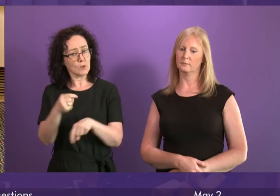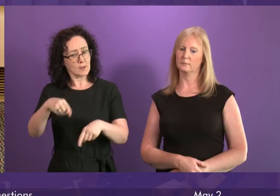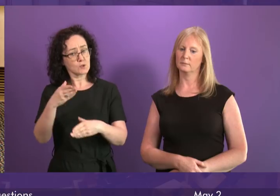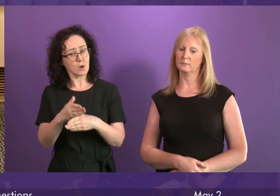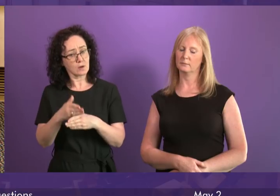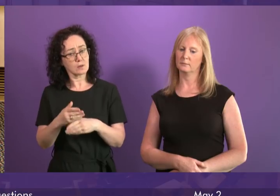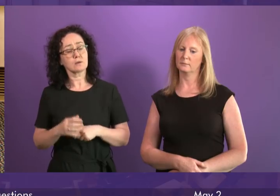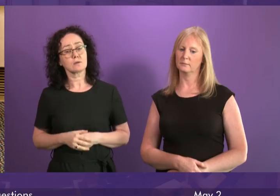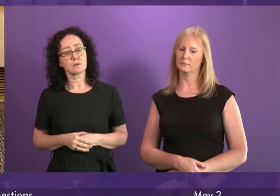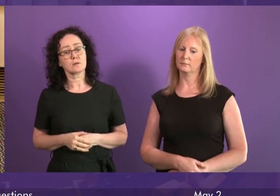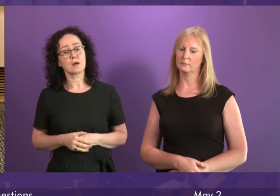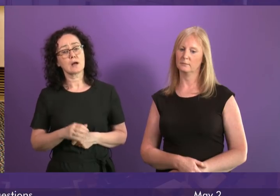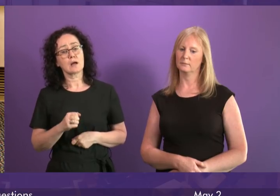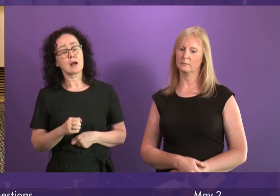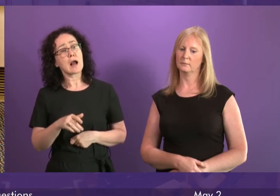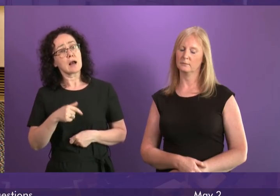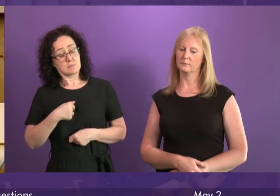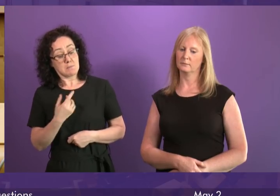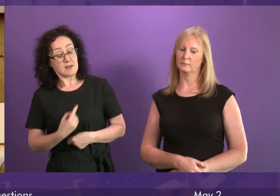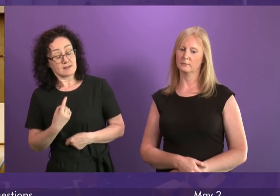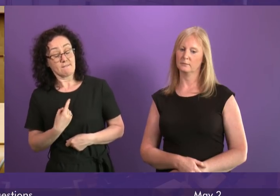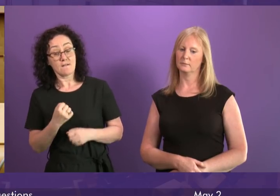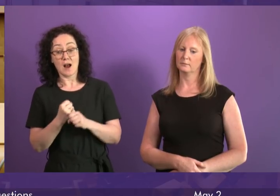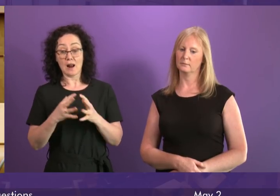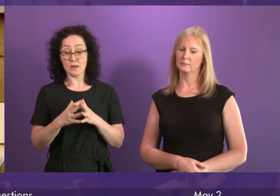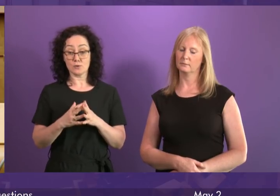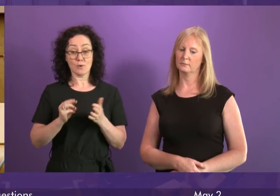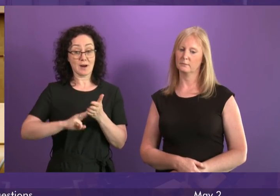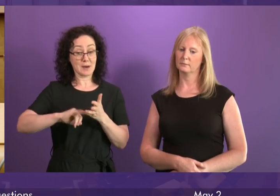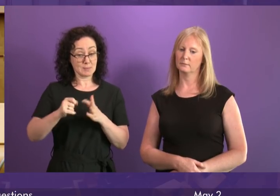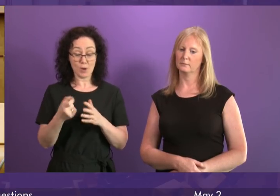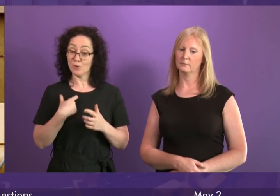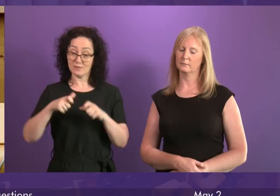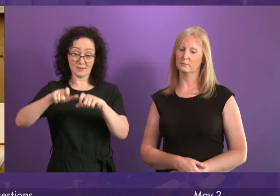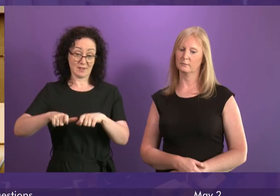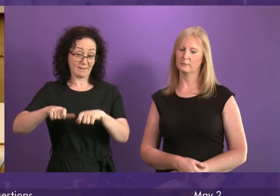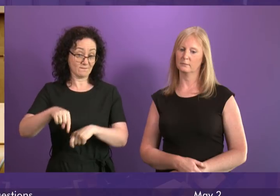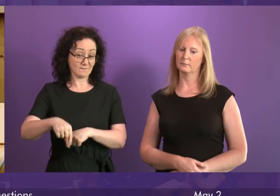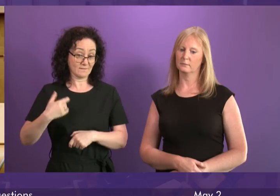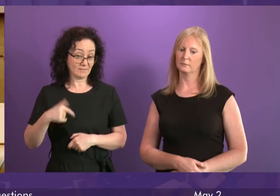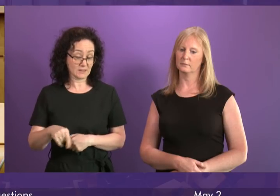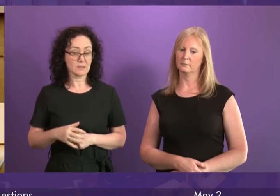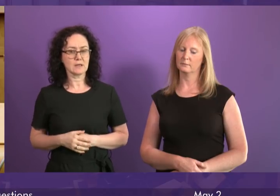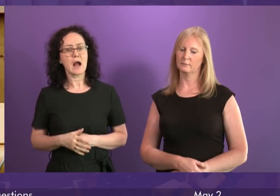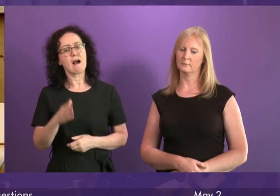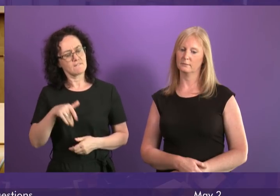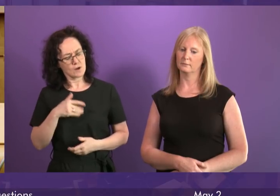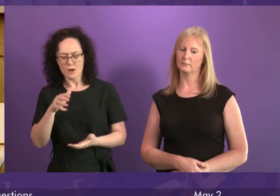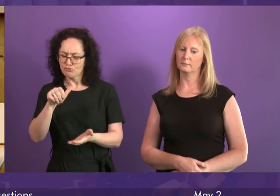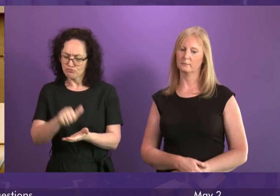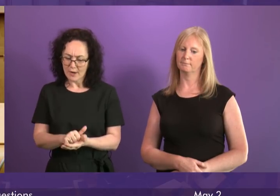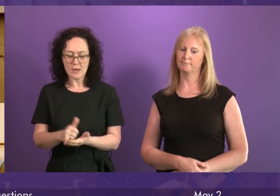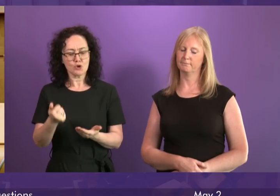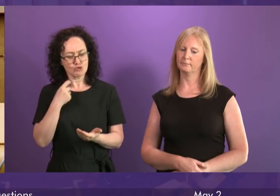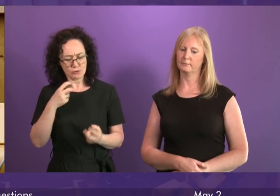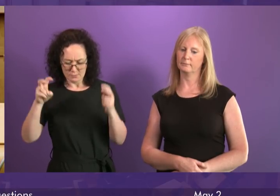Glasgow MSP and a Glasgow resident I can see the potential of many of its recommendations It is now right that it is considered in full and that it is